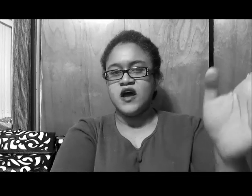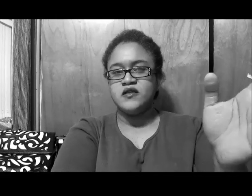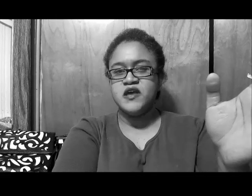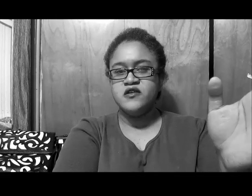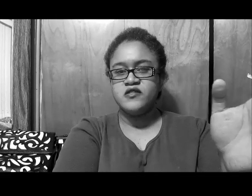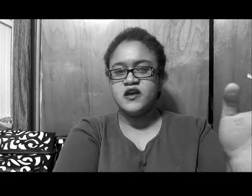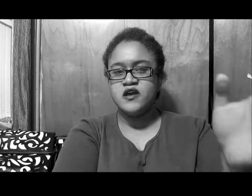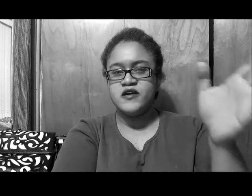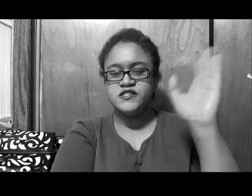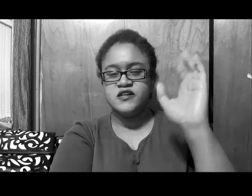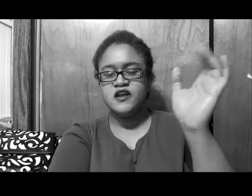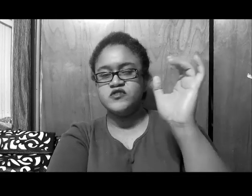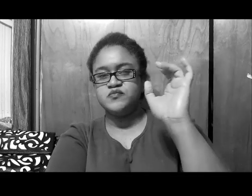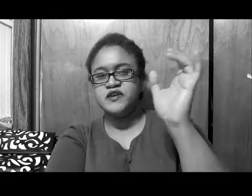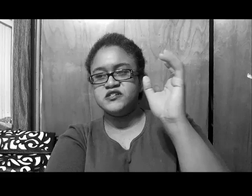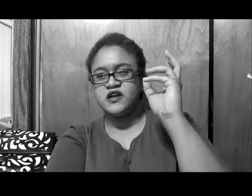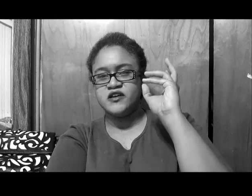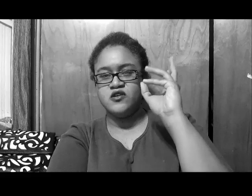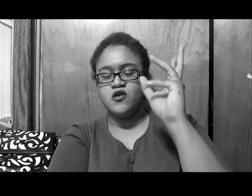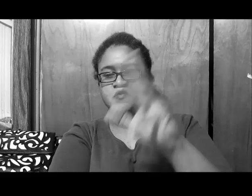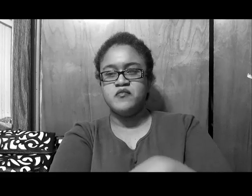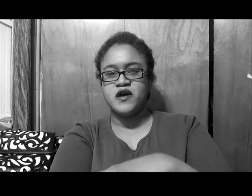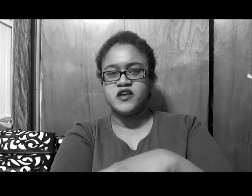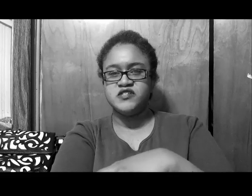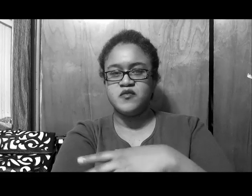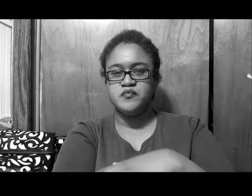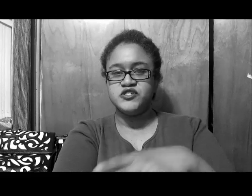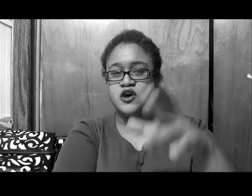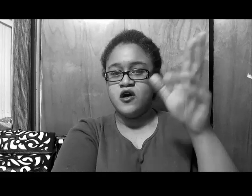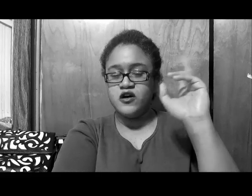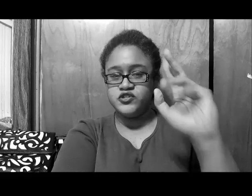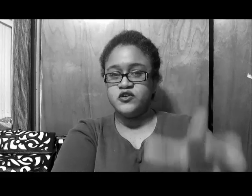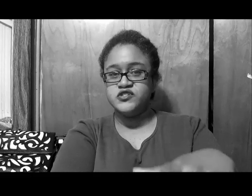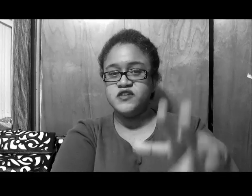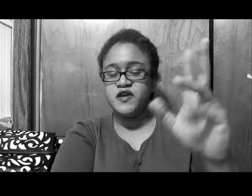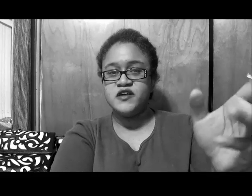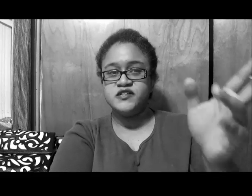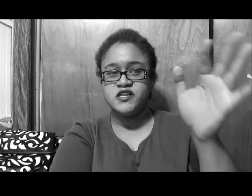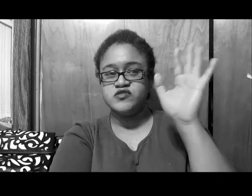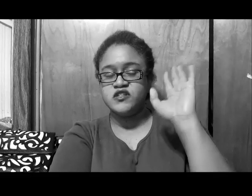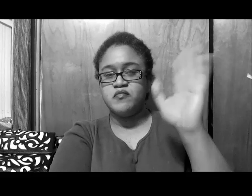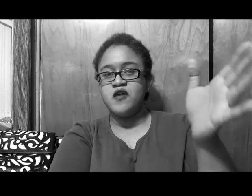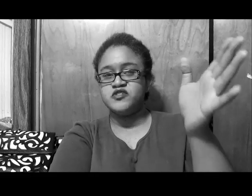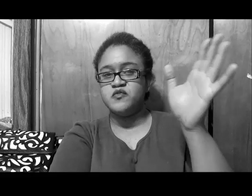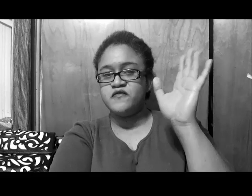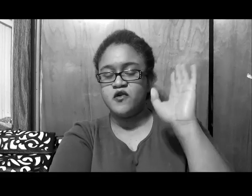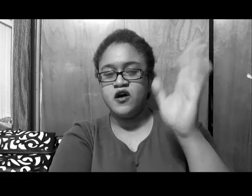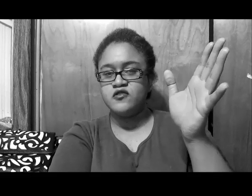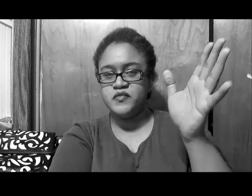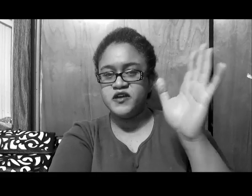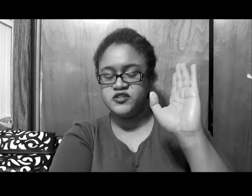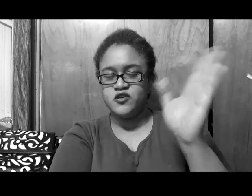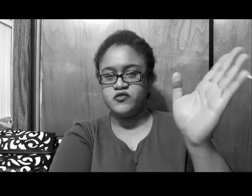got Peter there, he's sitting here, with his peaches like, you know, everybody keeps saying, my bitch, also knows, even Andy said, was either Papa Smurf, or Uncle Ben, to your